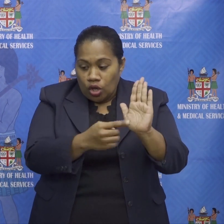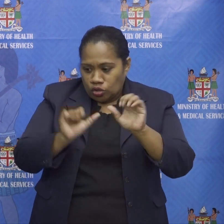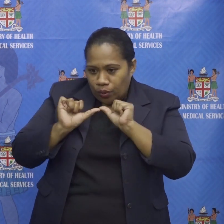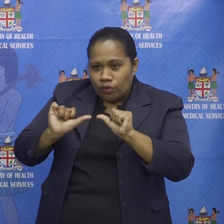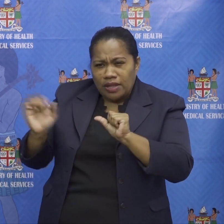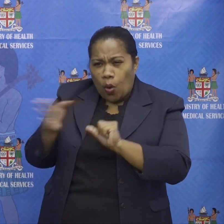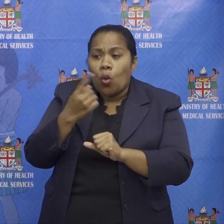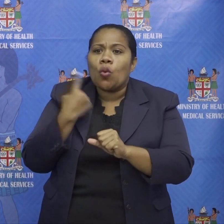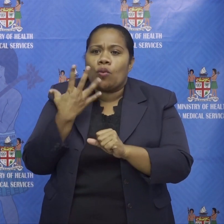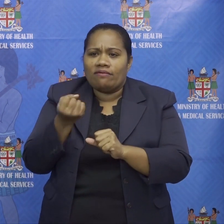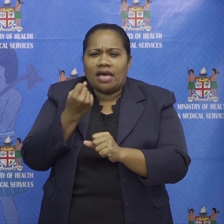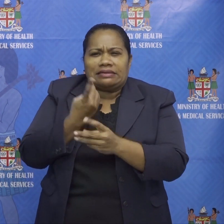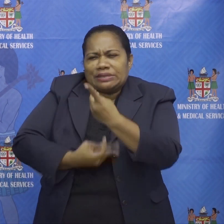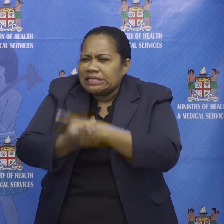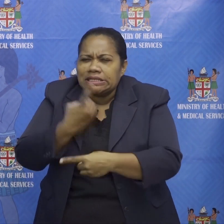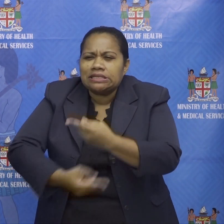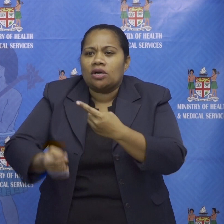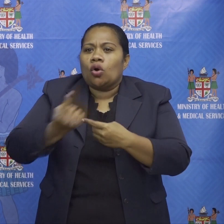all those our elderly